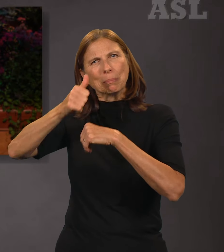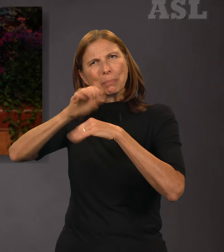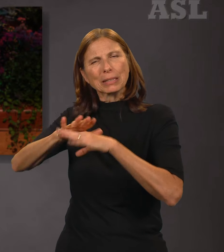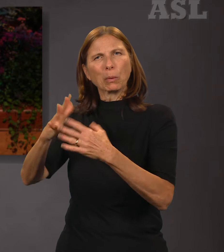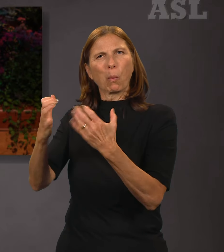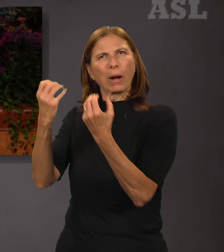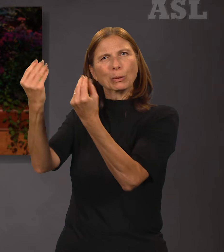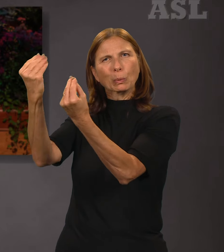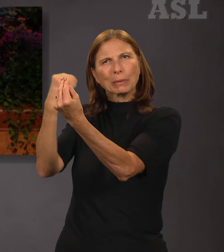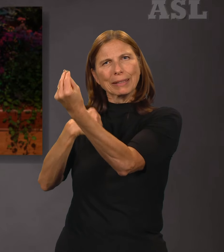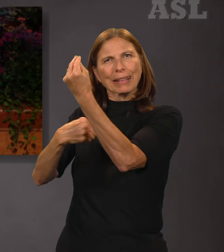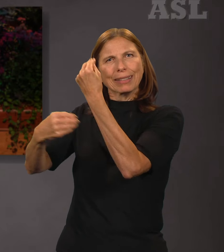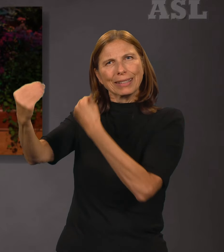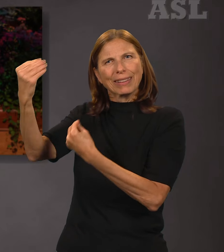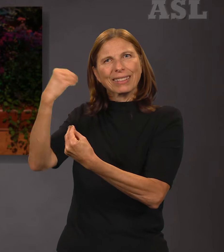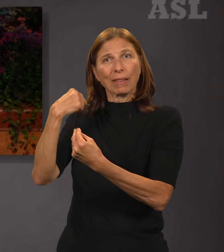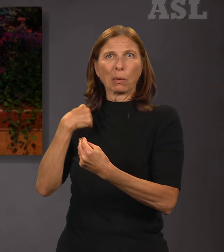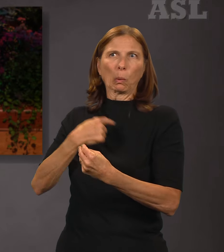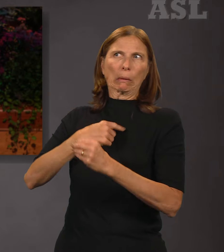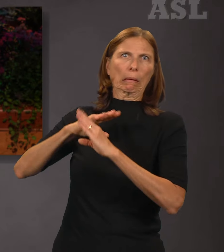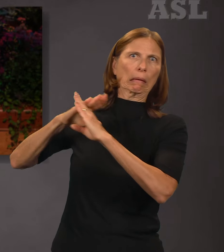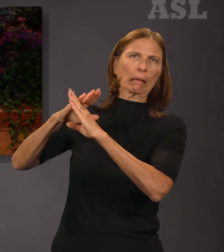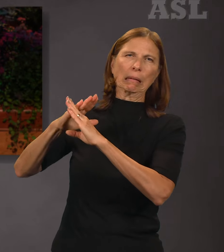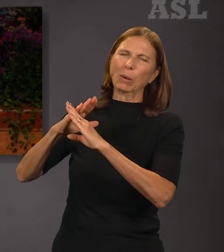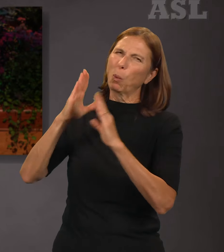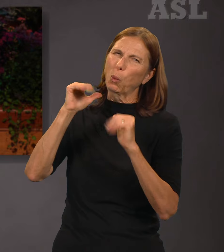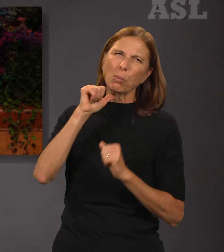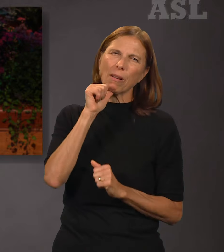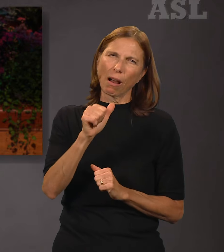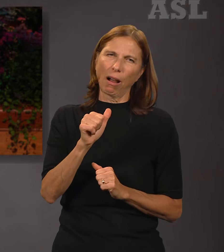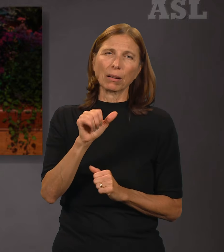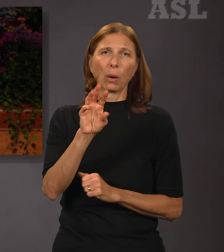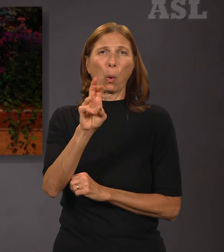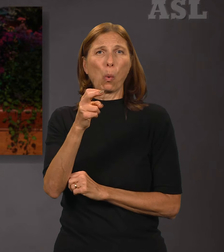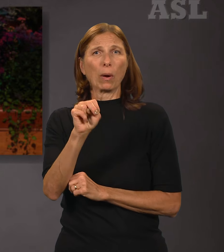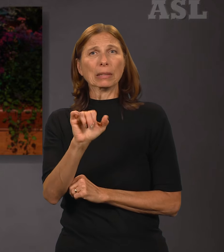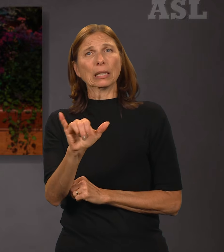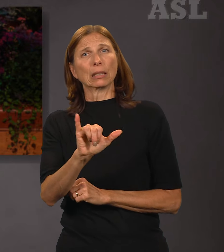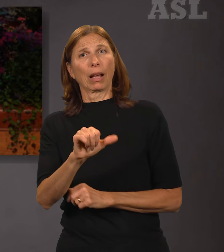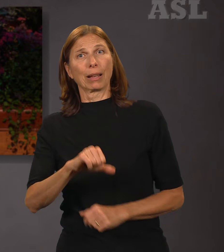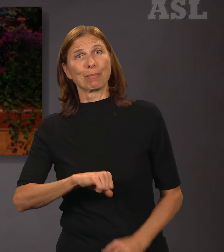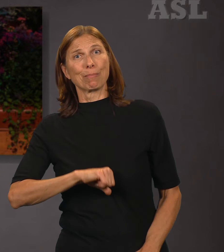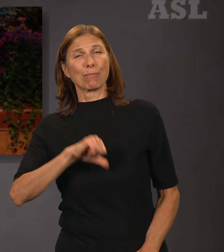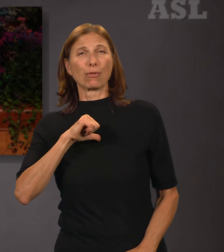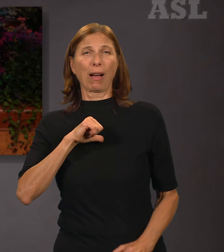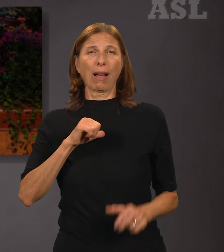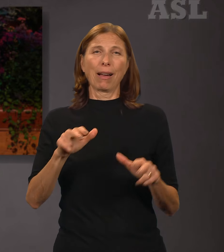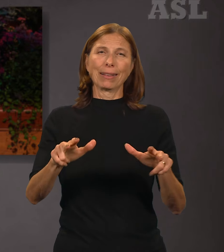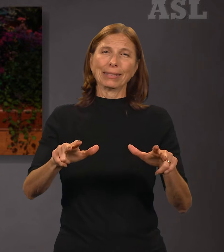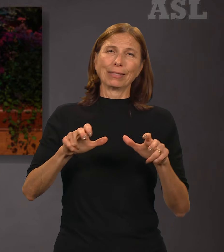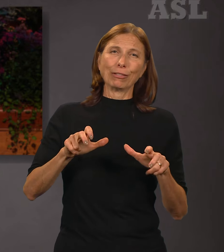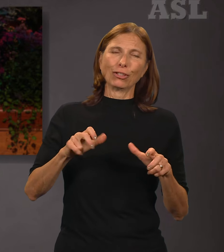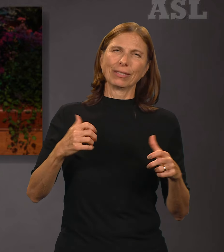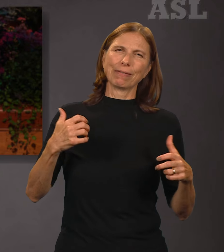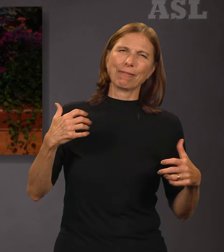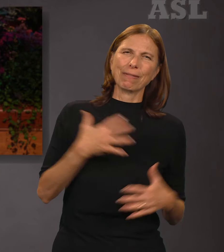love—weapons of pride, selfishness, fear, hate, offense,